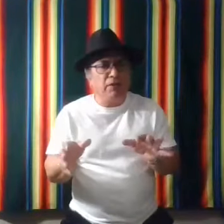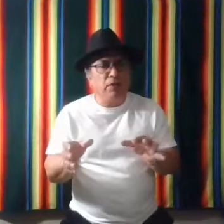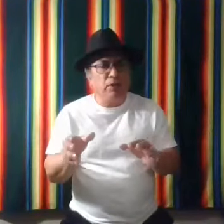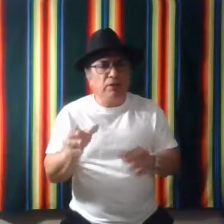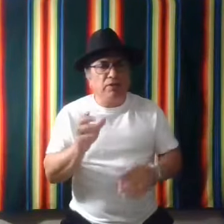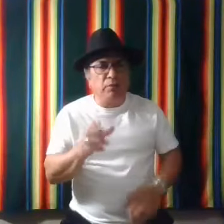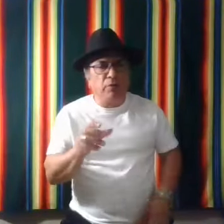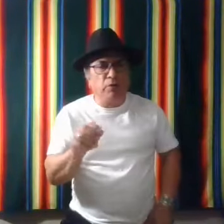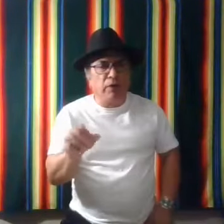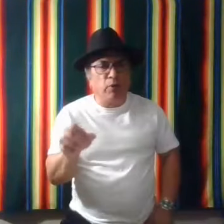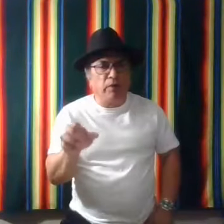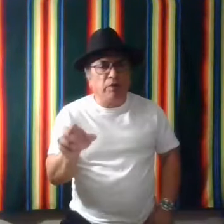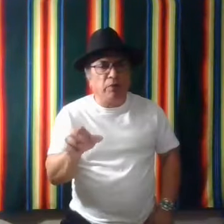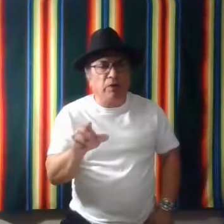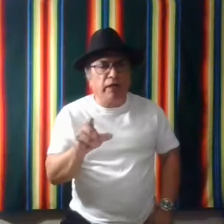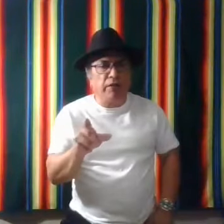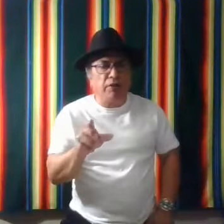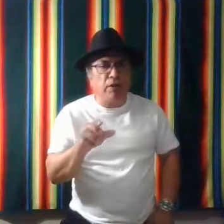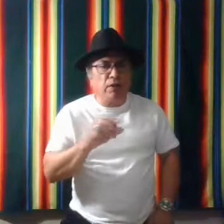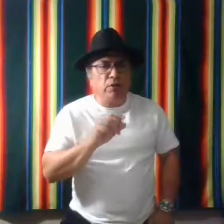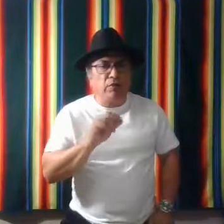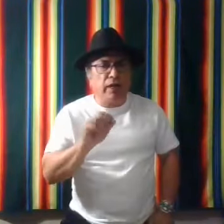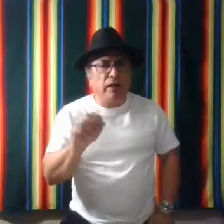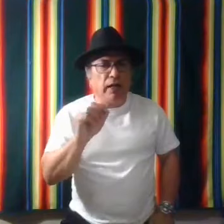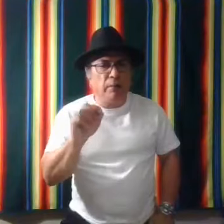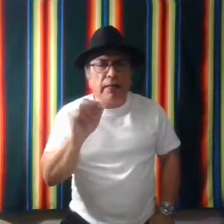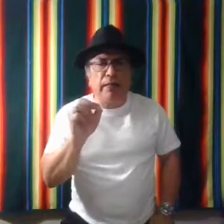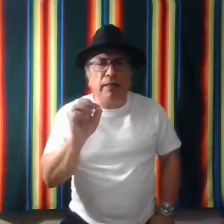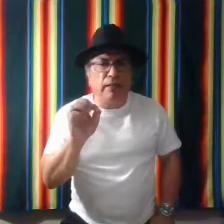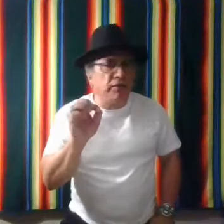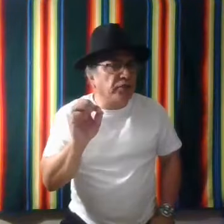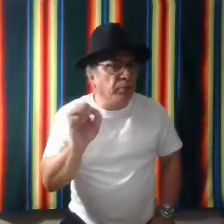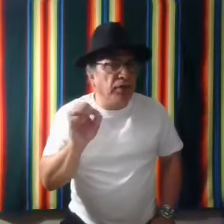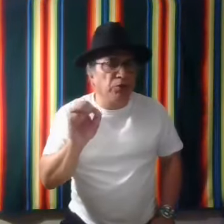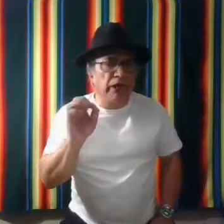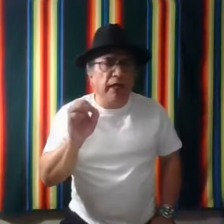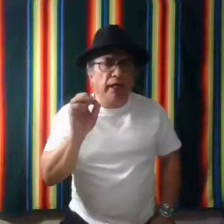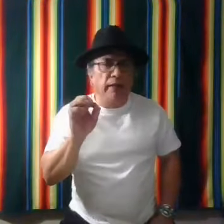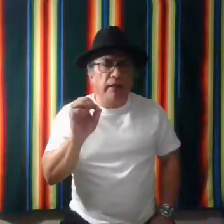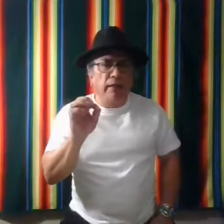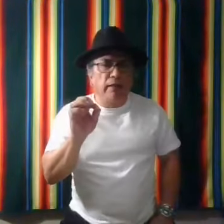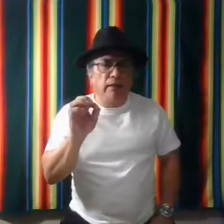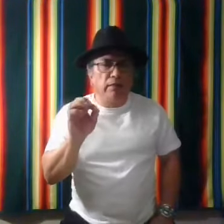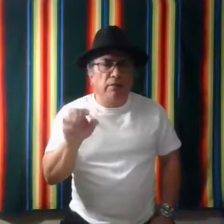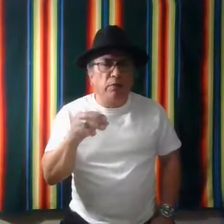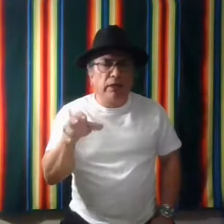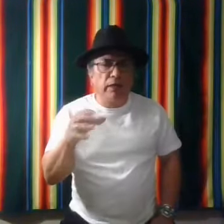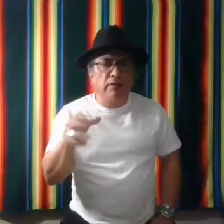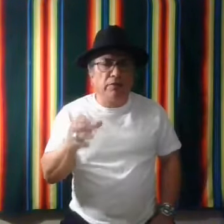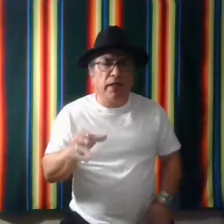you know it's a simple direct way of communication so we've got to kind of make it as simple as we can so we can understand